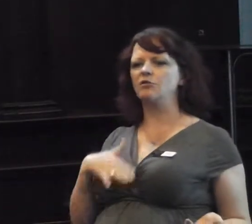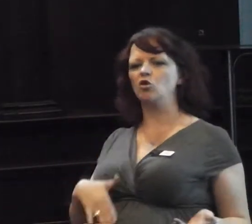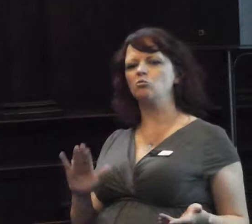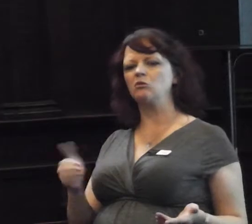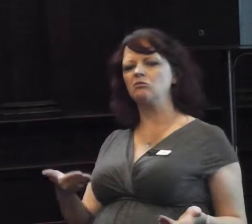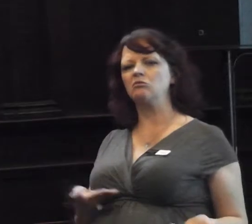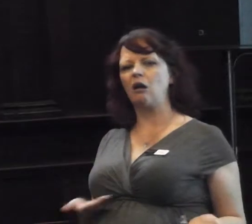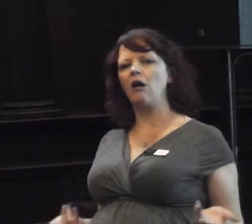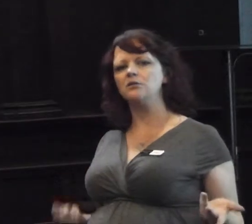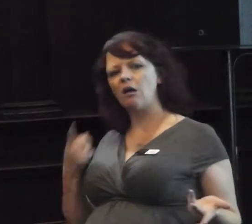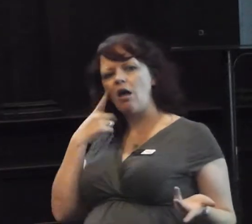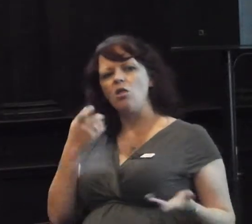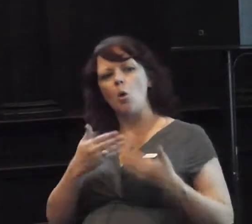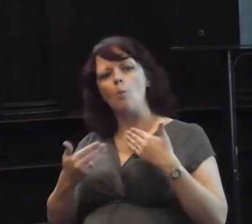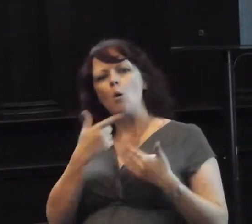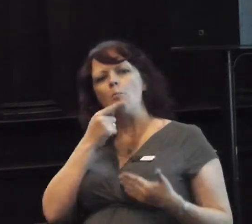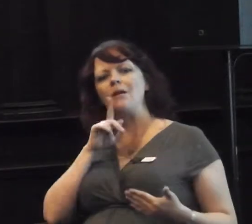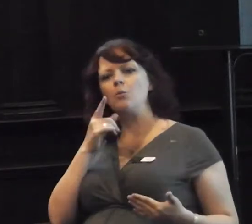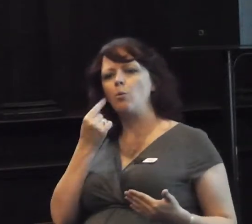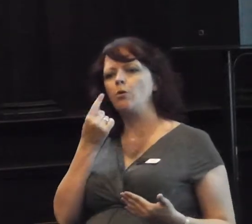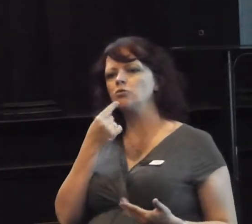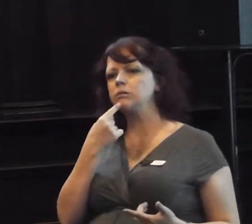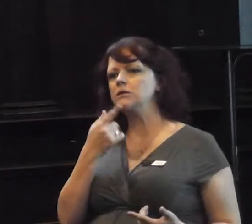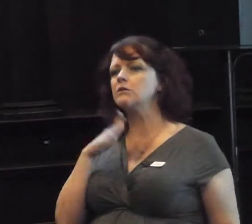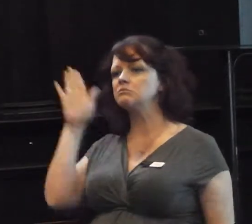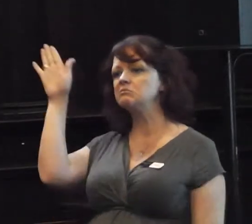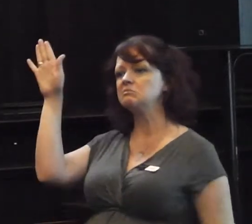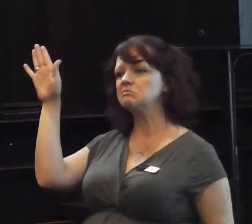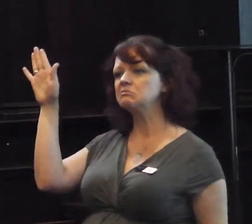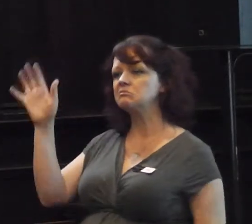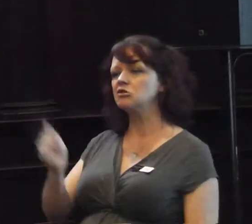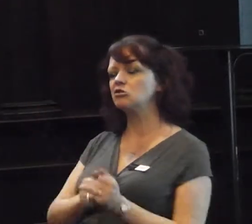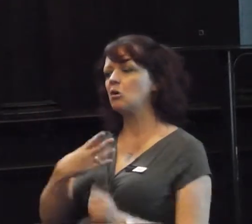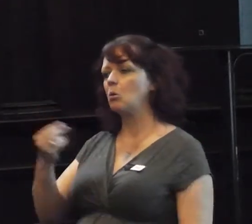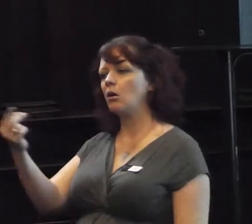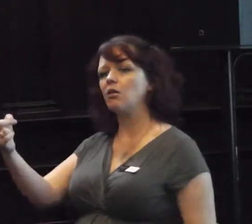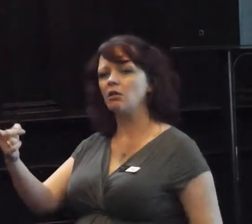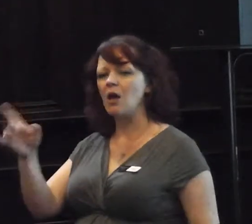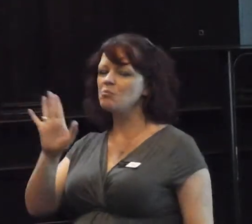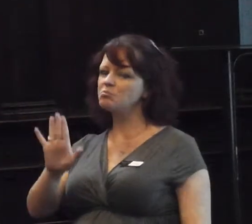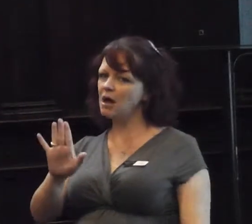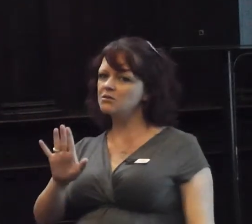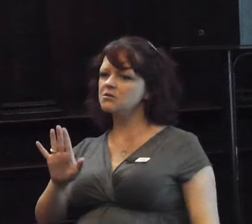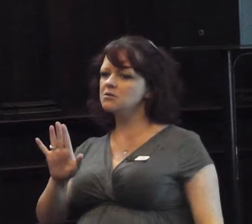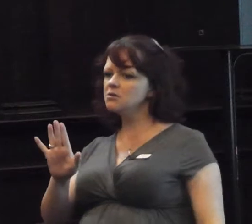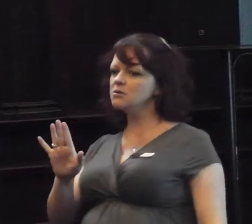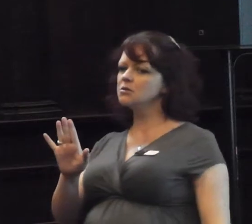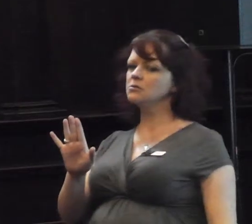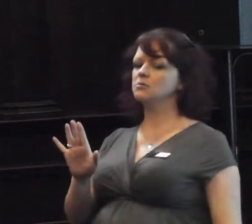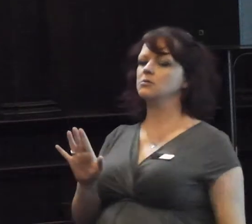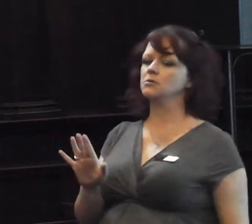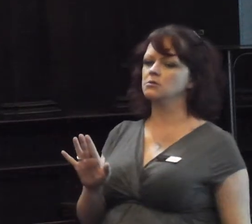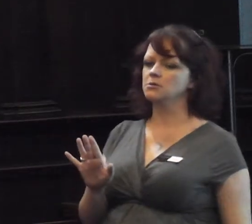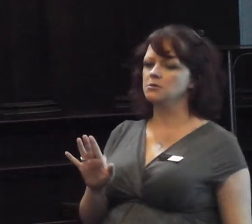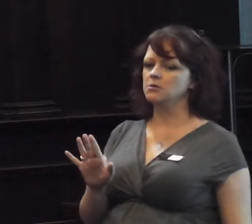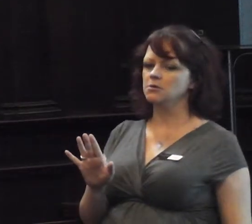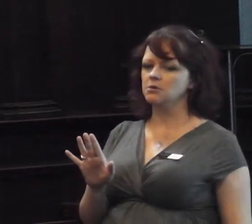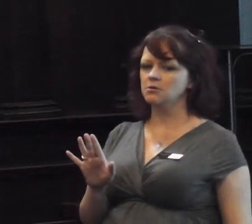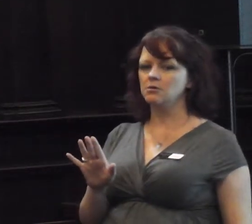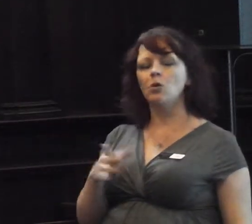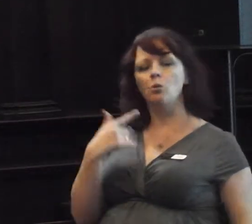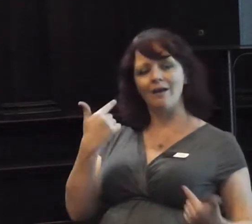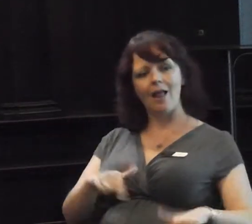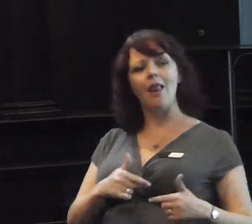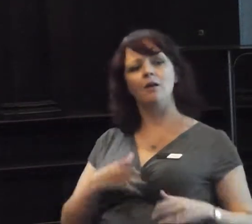And what I'm trying to get to, is that, we stop in search, it's a valuable tool, but we can just use it. And unfortunately,